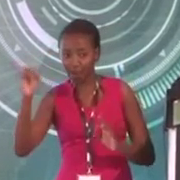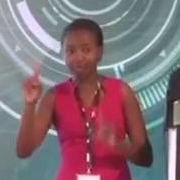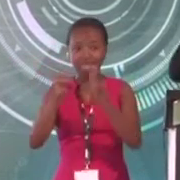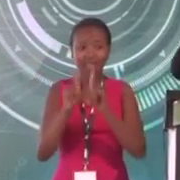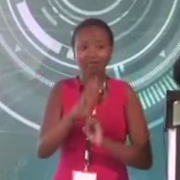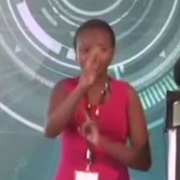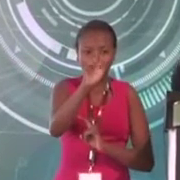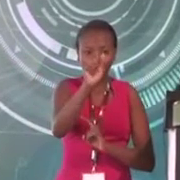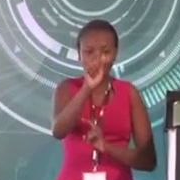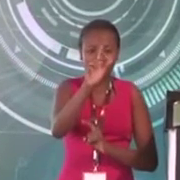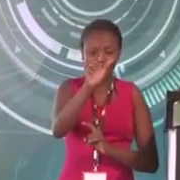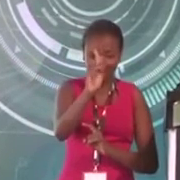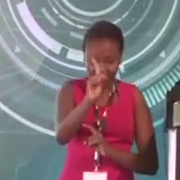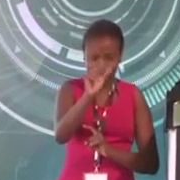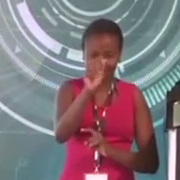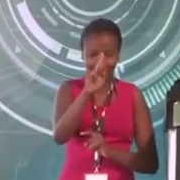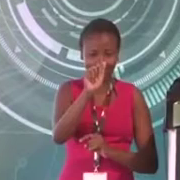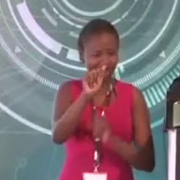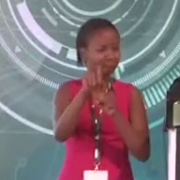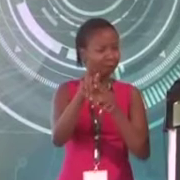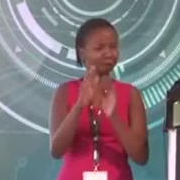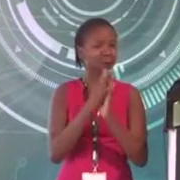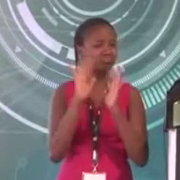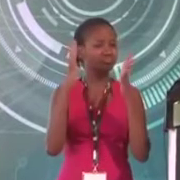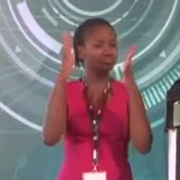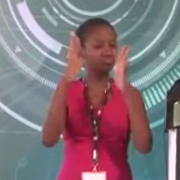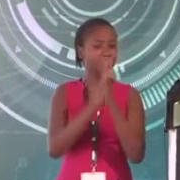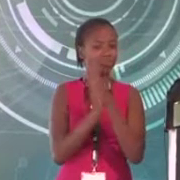is one of the most celebrated success stories in Africa.